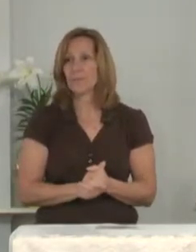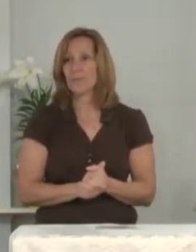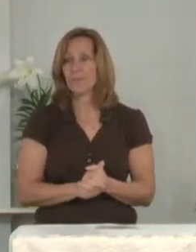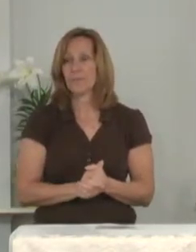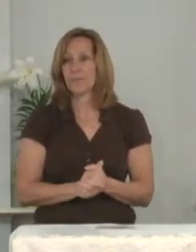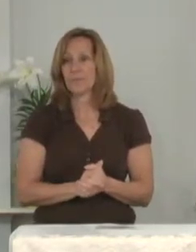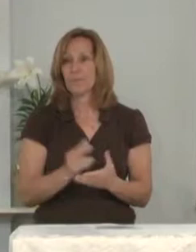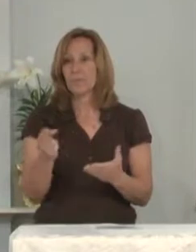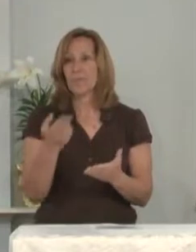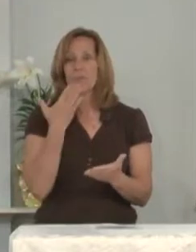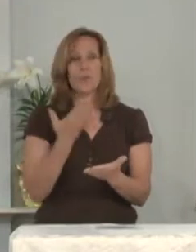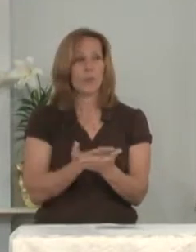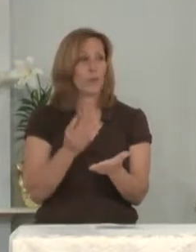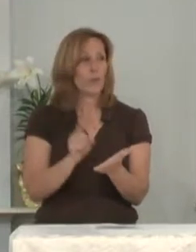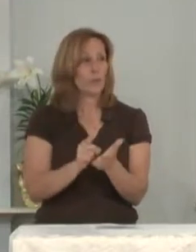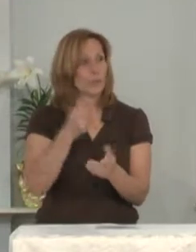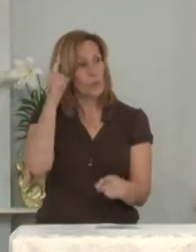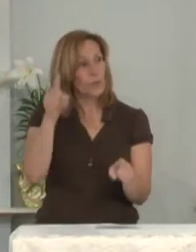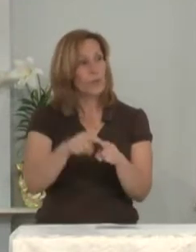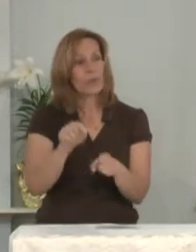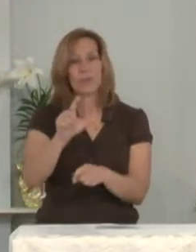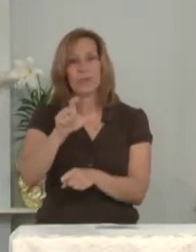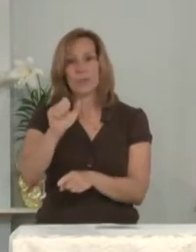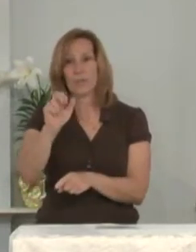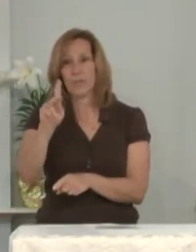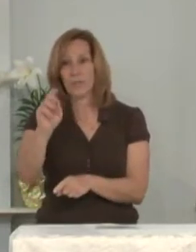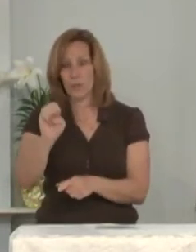The Holy Gospel according to Luke.